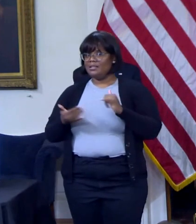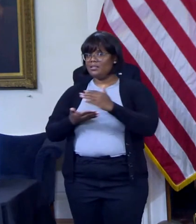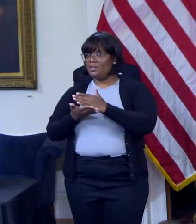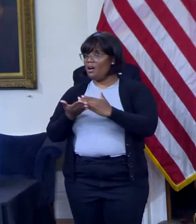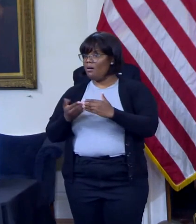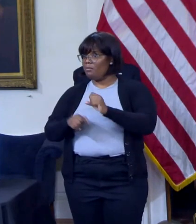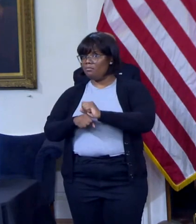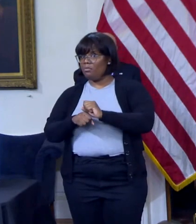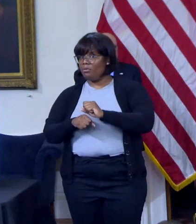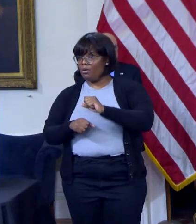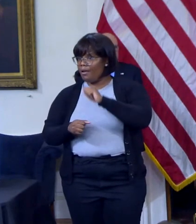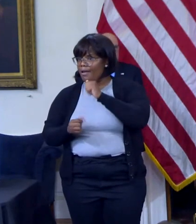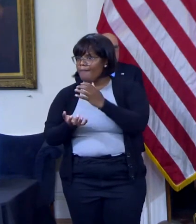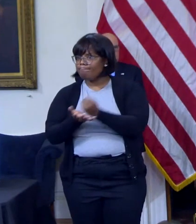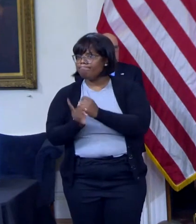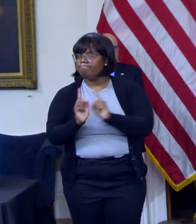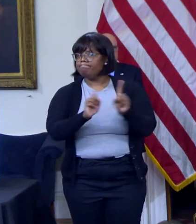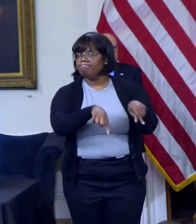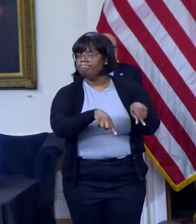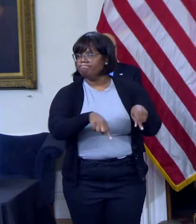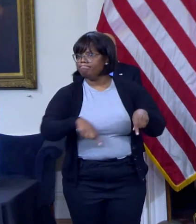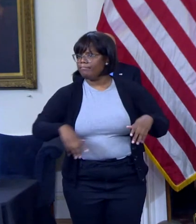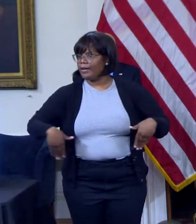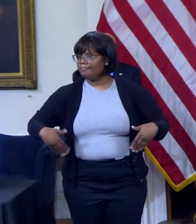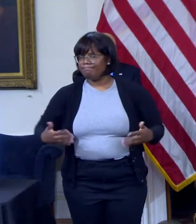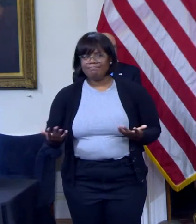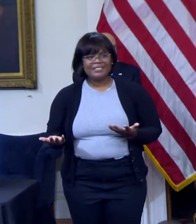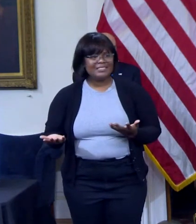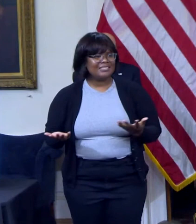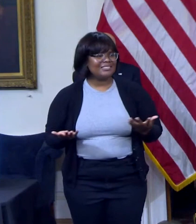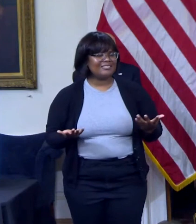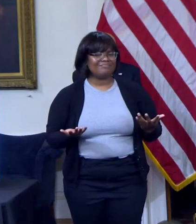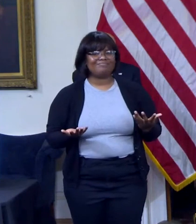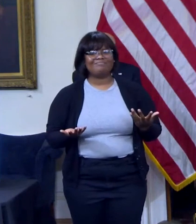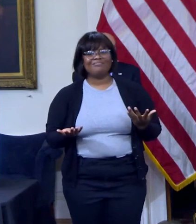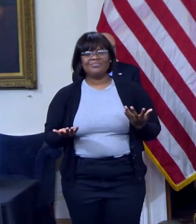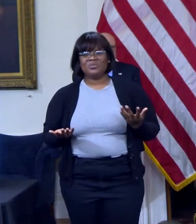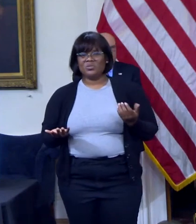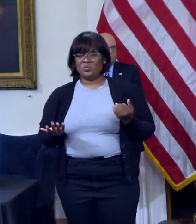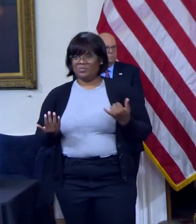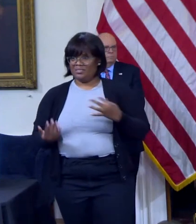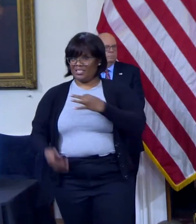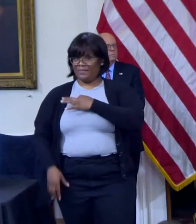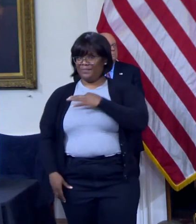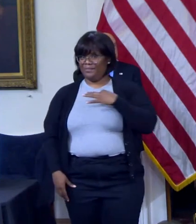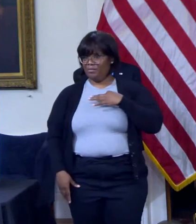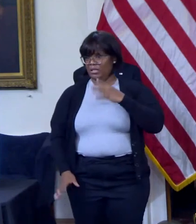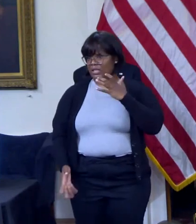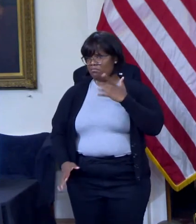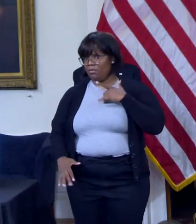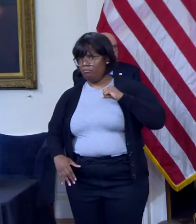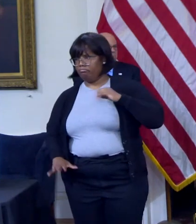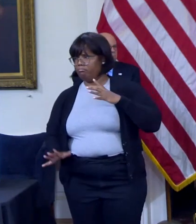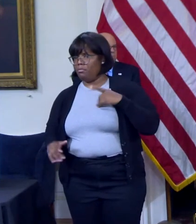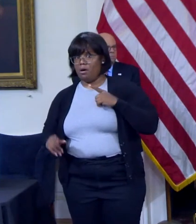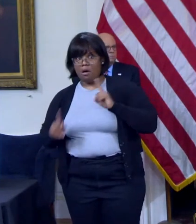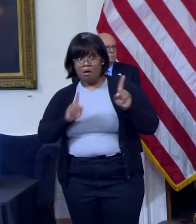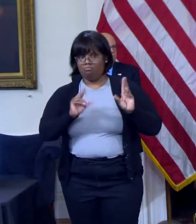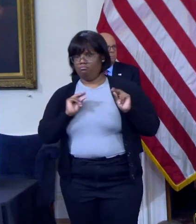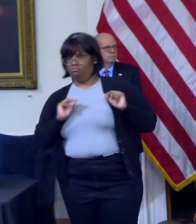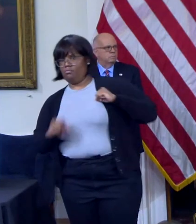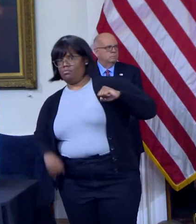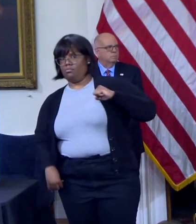and in hospitals, employees who have been extremely resistant to get the vaccine.